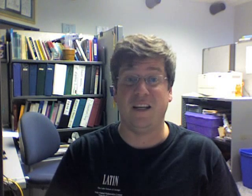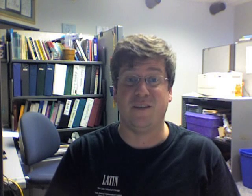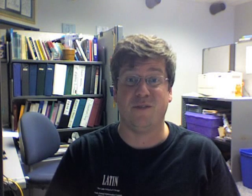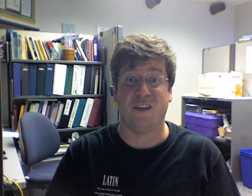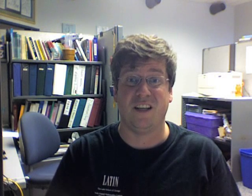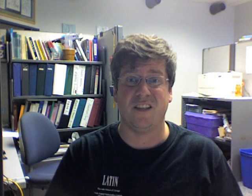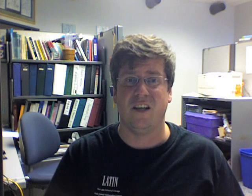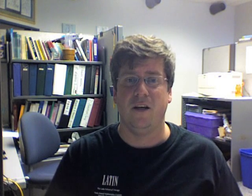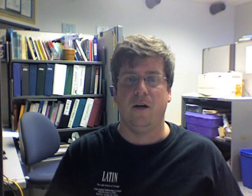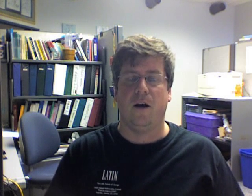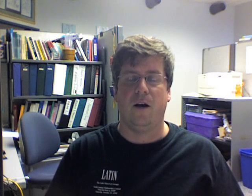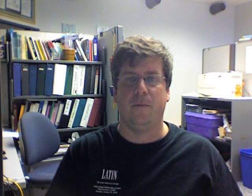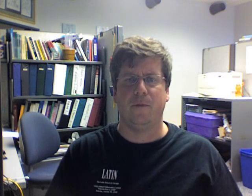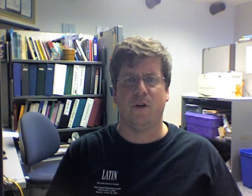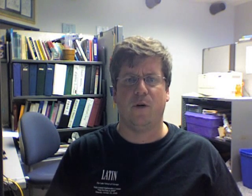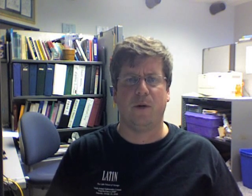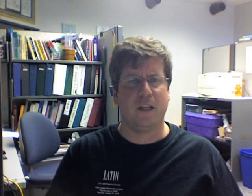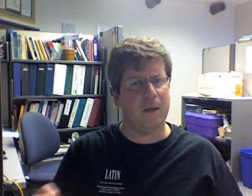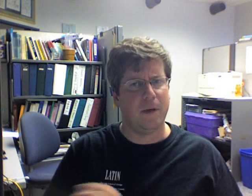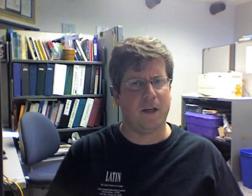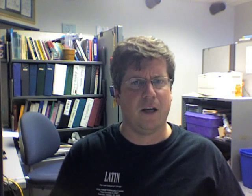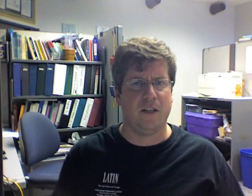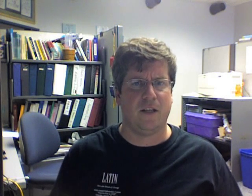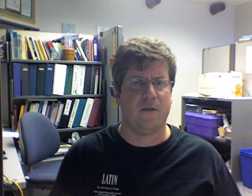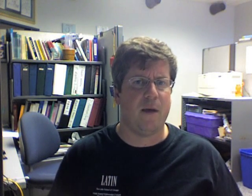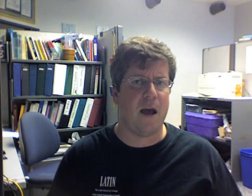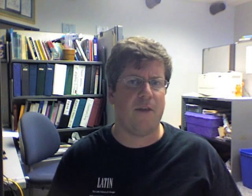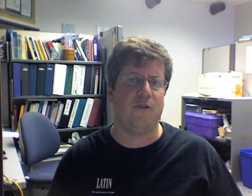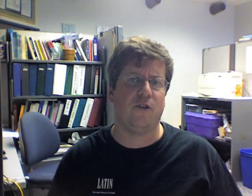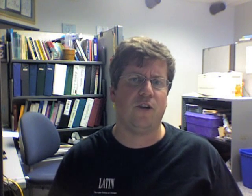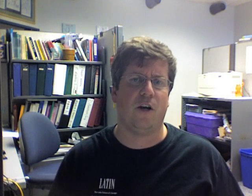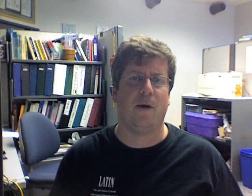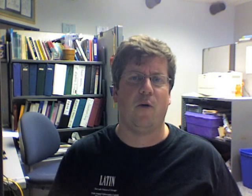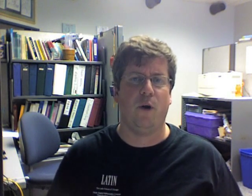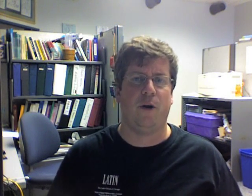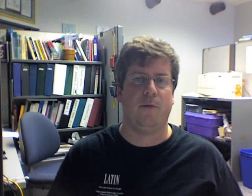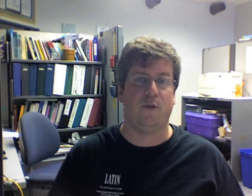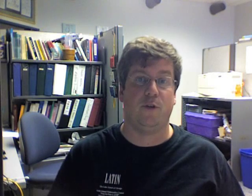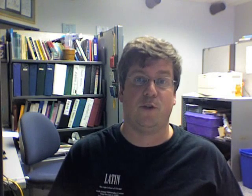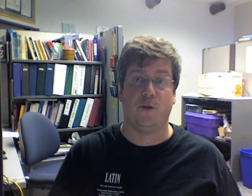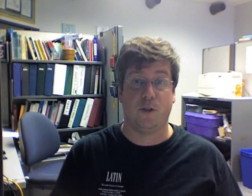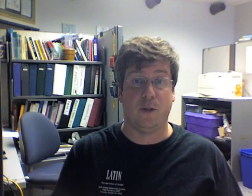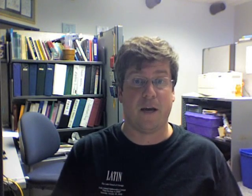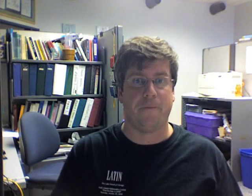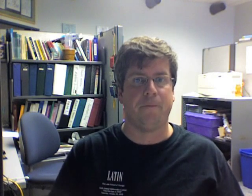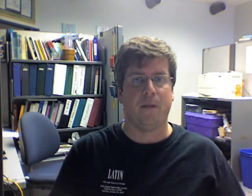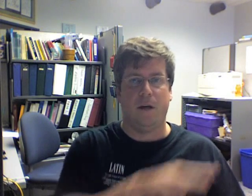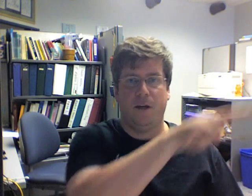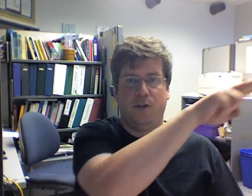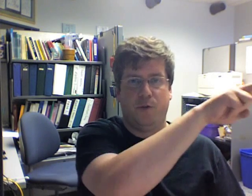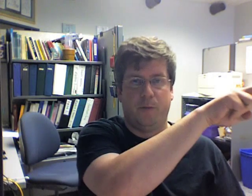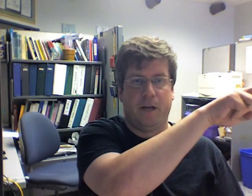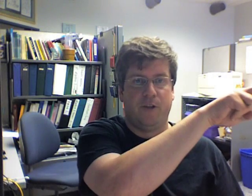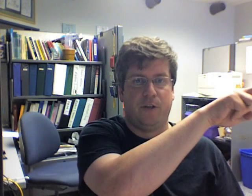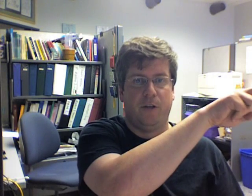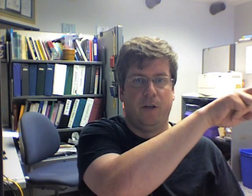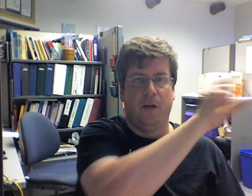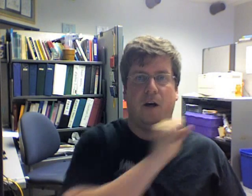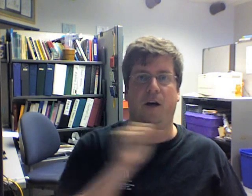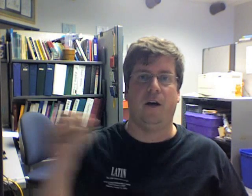different things, so I'm going to keep it in the context of math and just talk about what numbers do. So to do that, I need you to imagine a